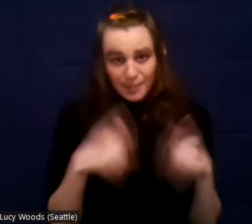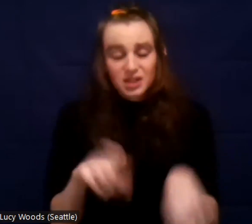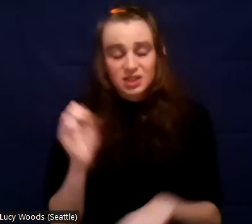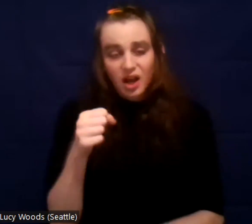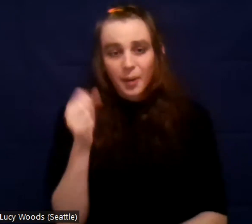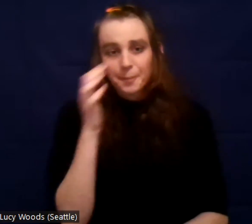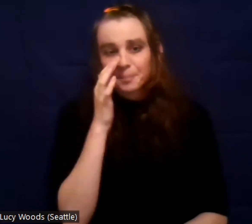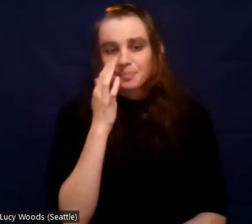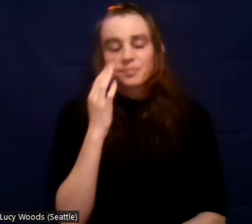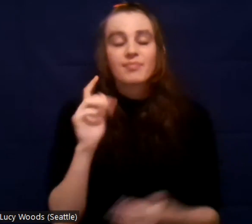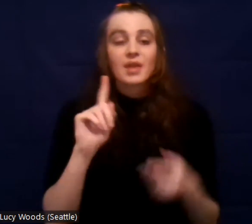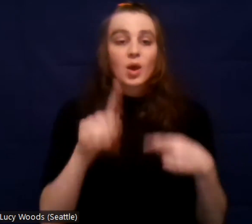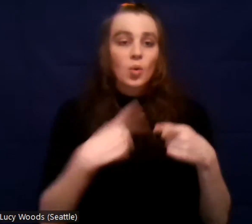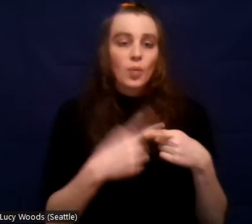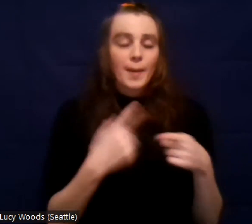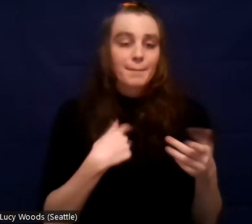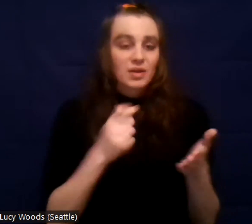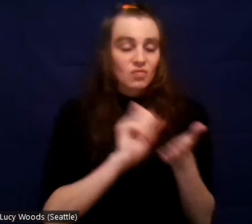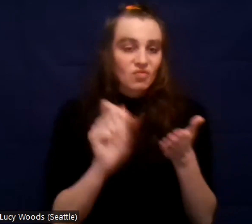realized, um,